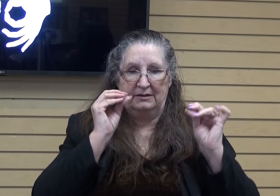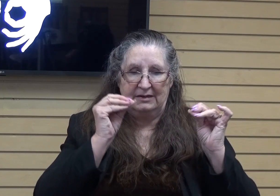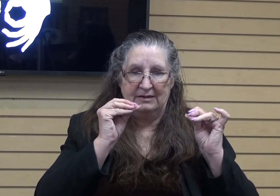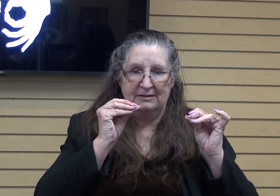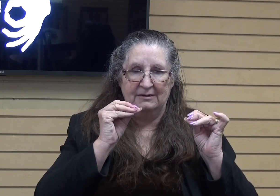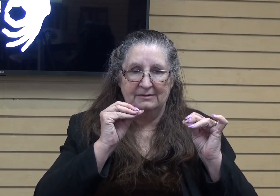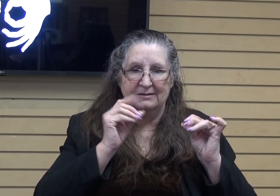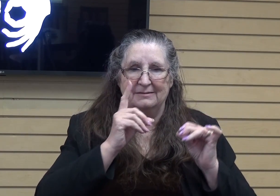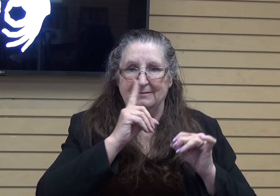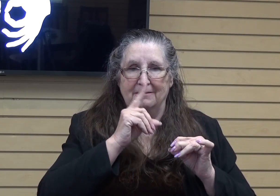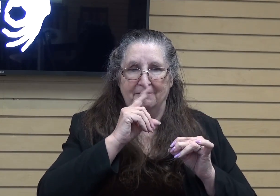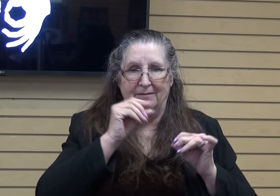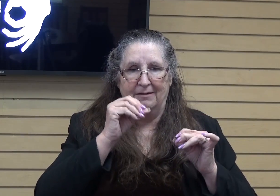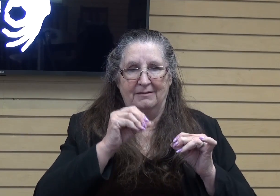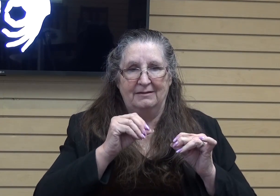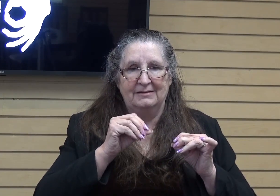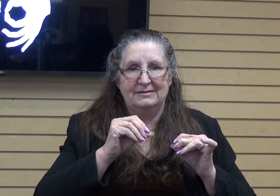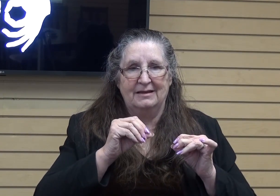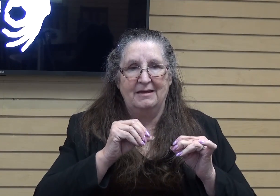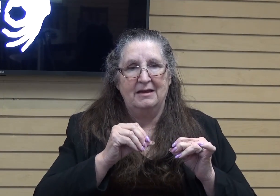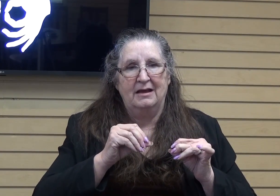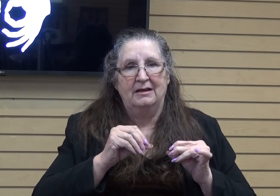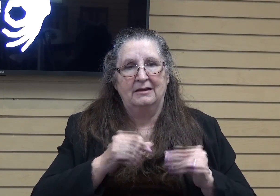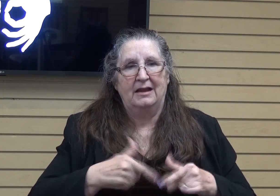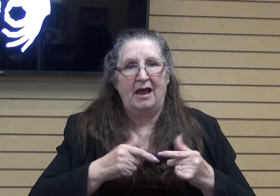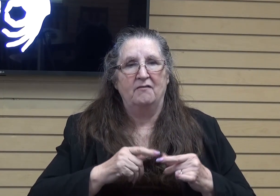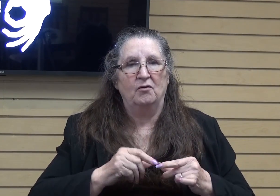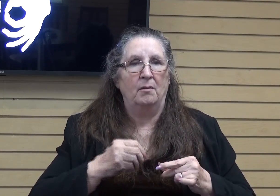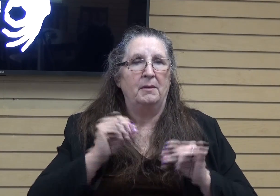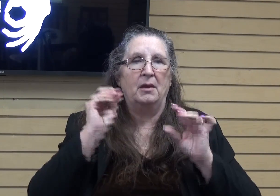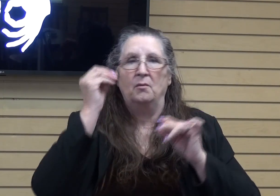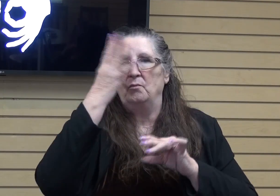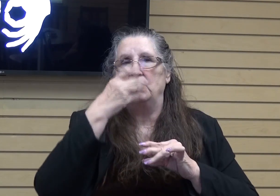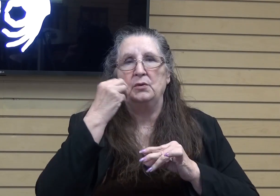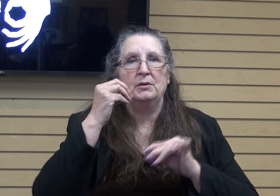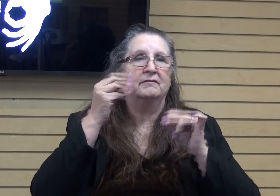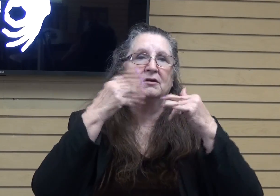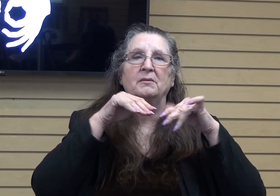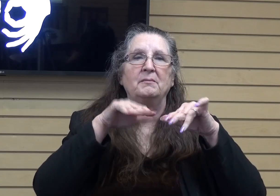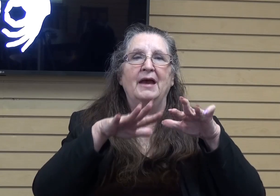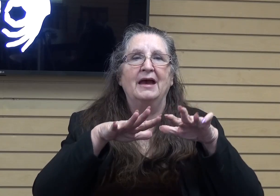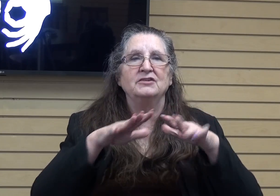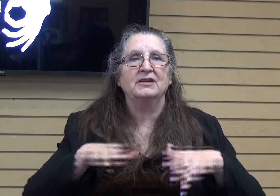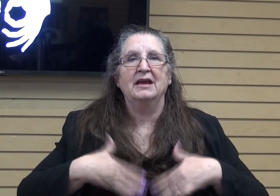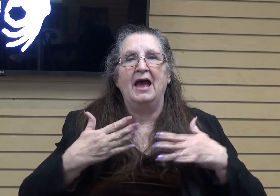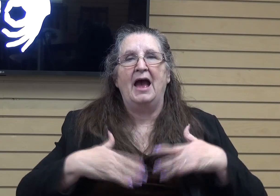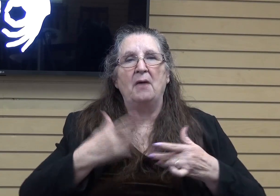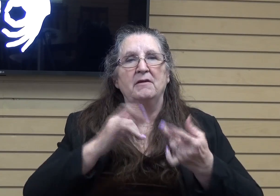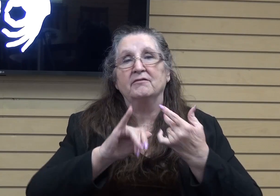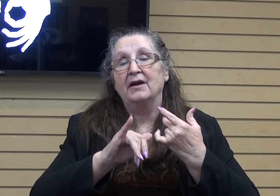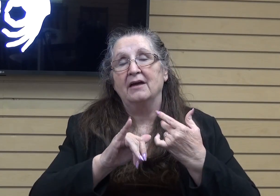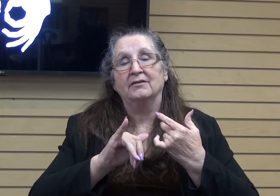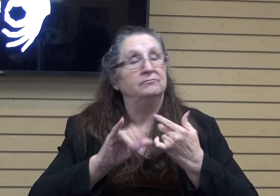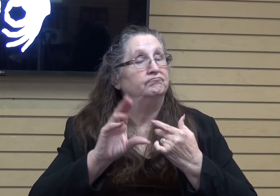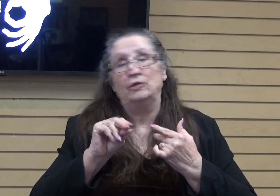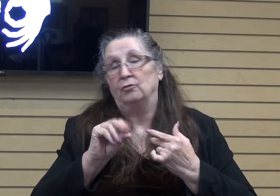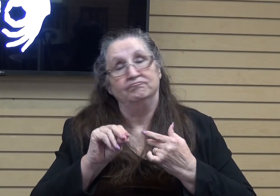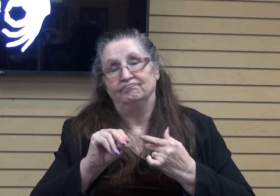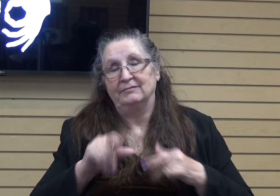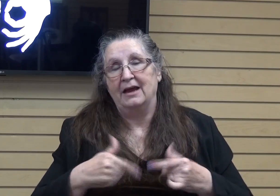lie that life is just going to be perfect and beautiful and magical and happily ever after all the time. And it's not, you know, and